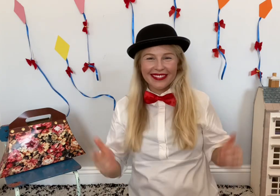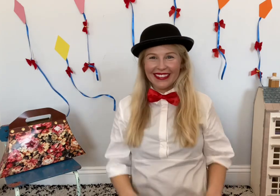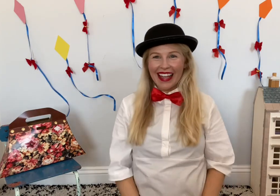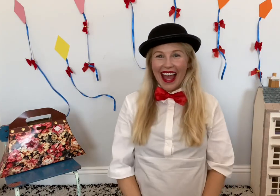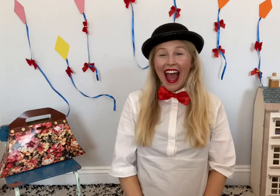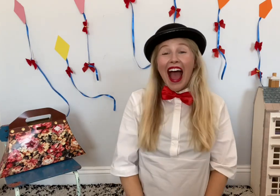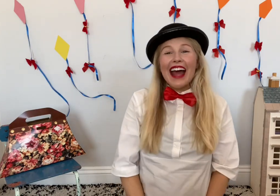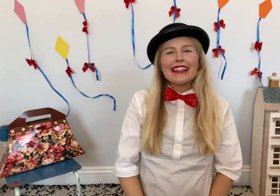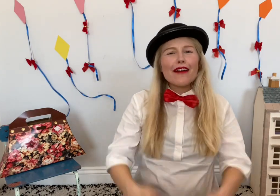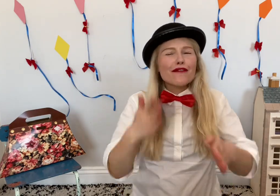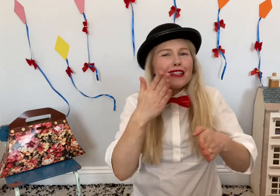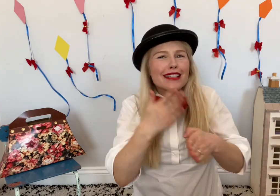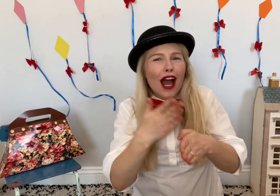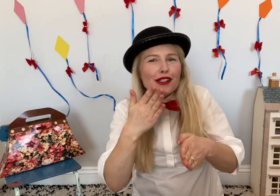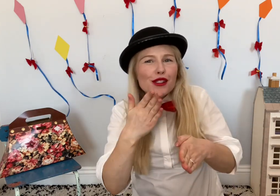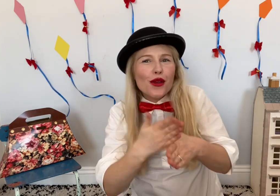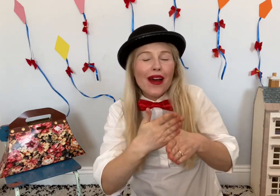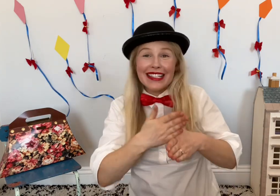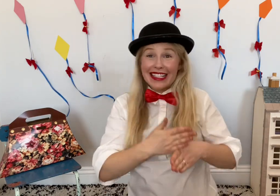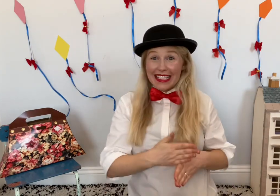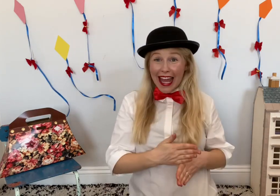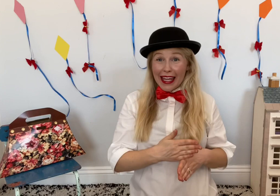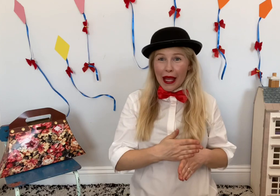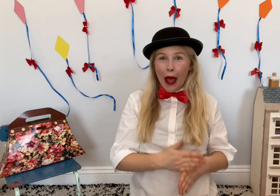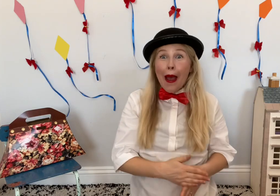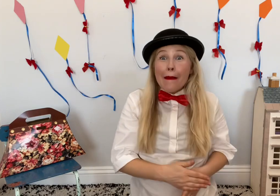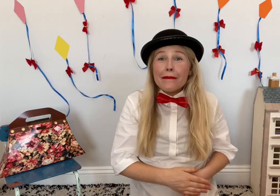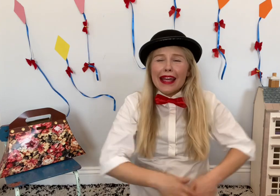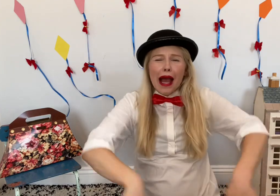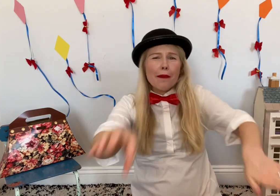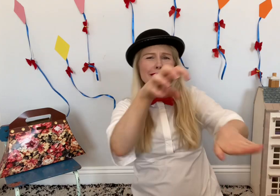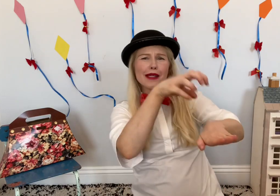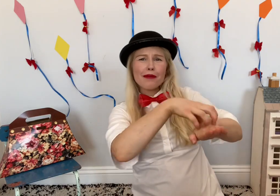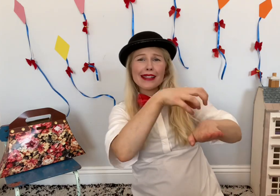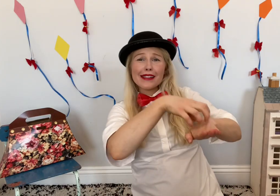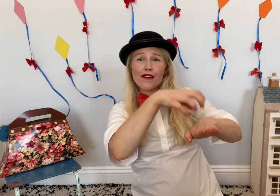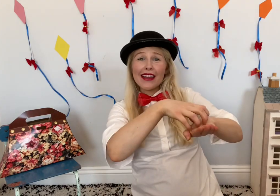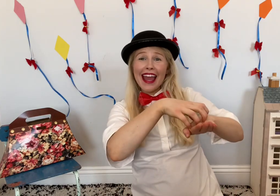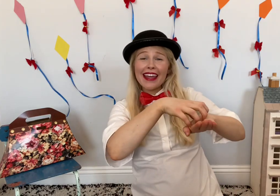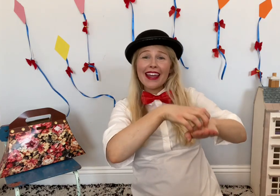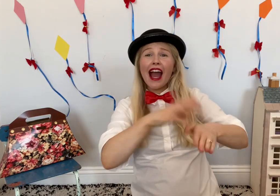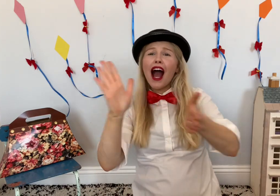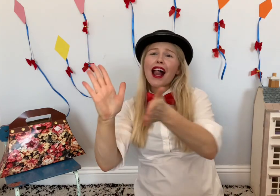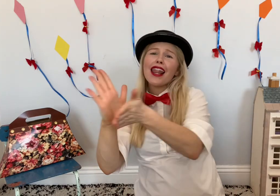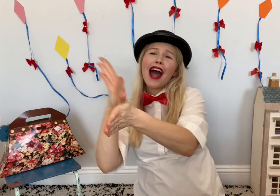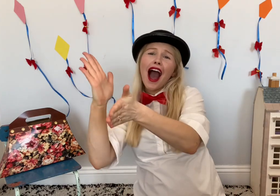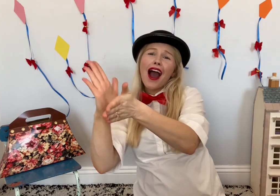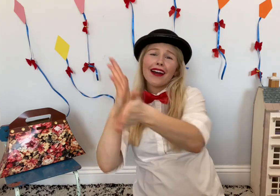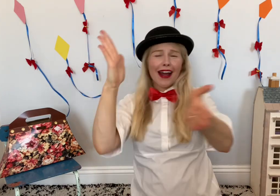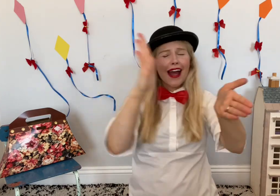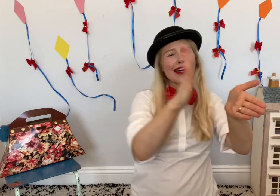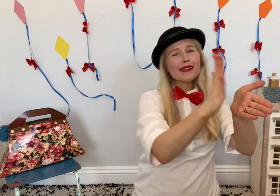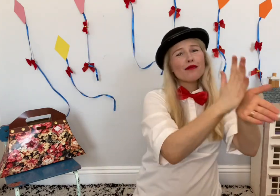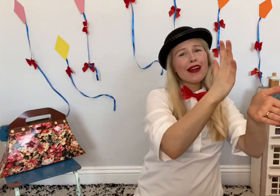And every task you undertake becomes a piece of cake. A lark. A spree.